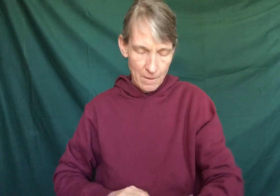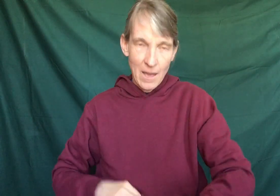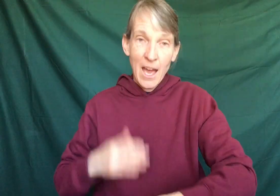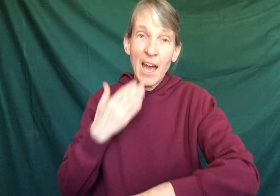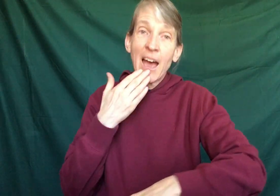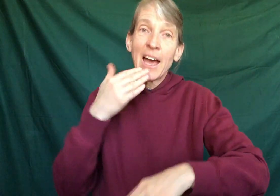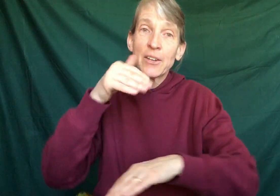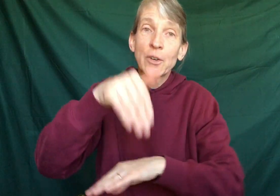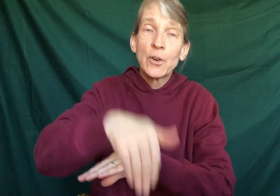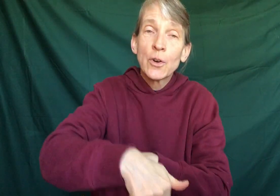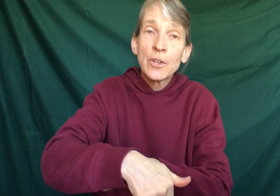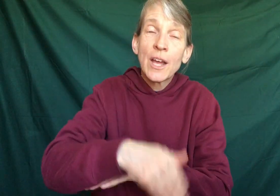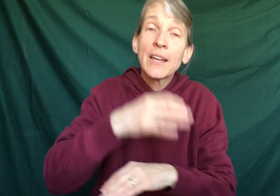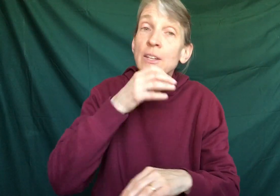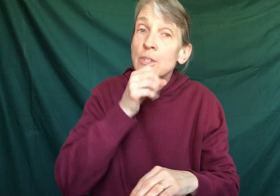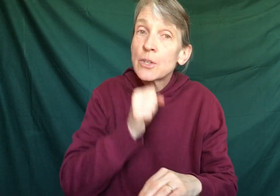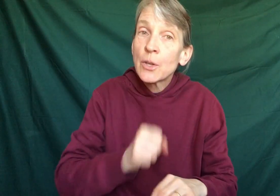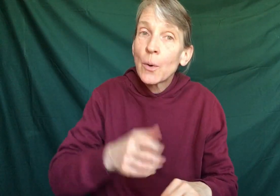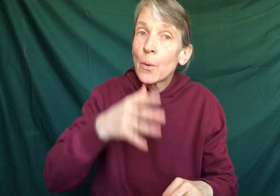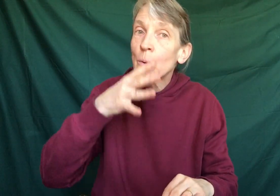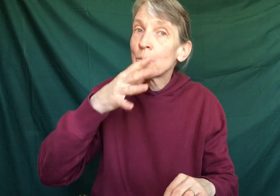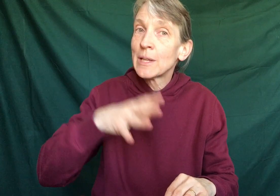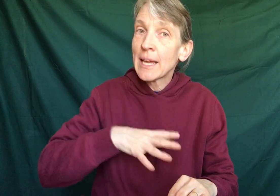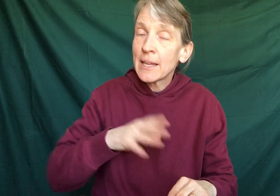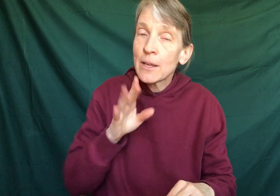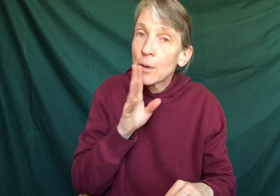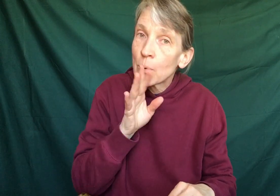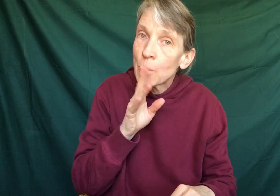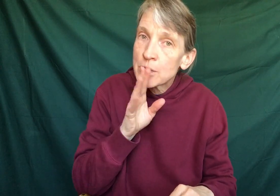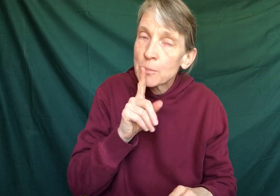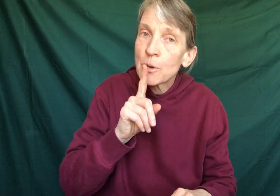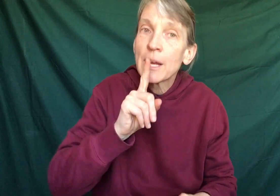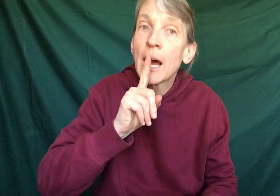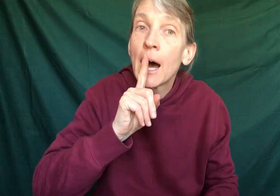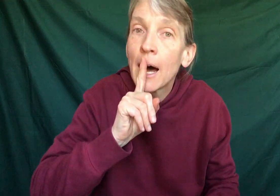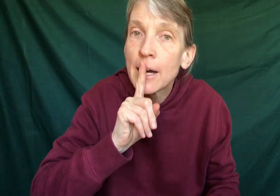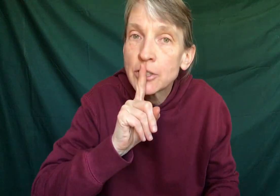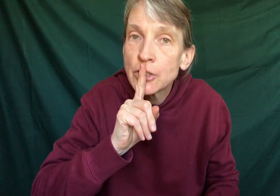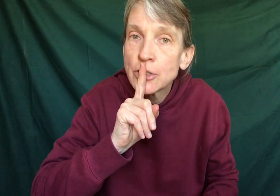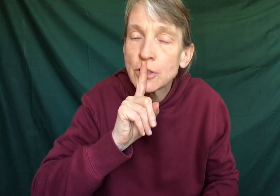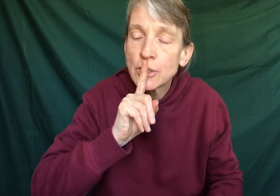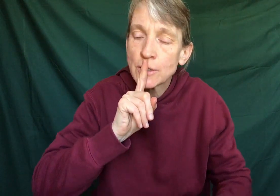Good night air. Good whisp, Whisp... Whisp... bow. Hush....